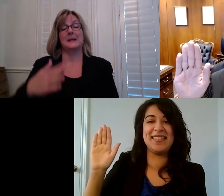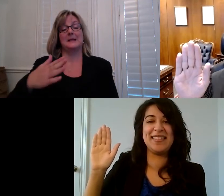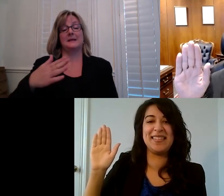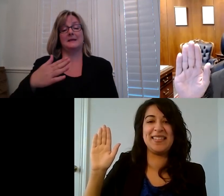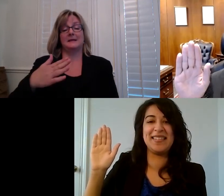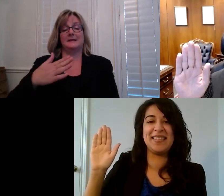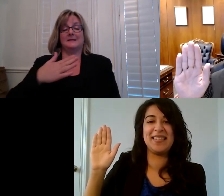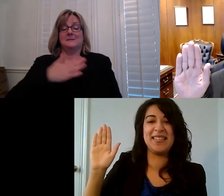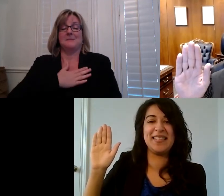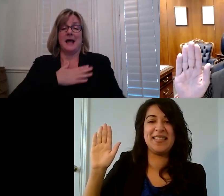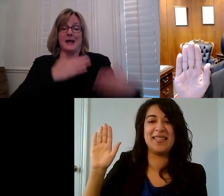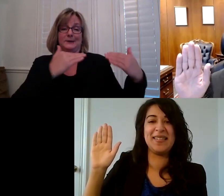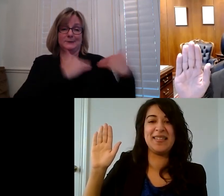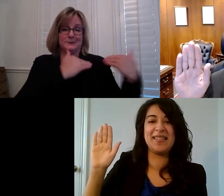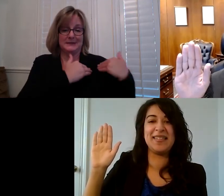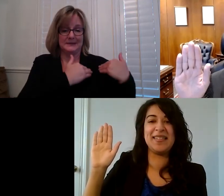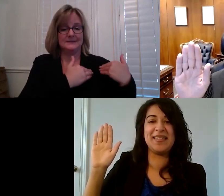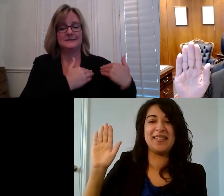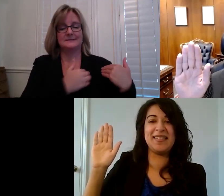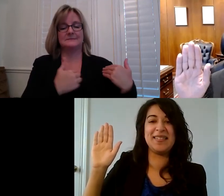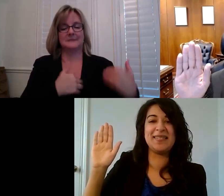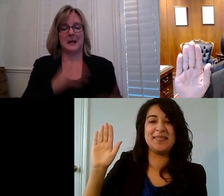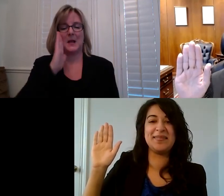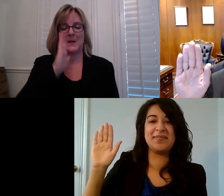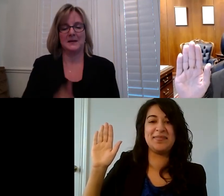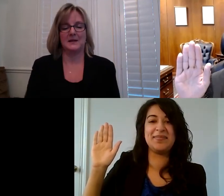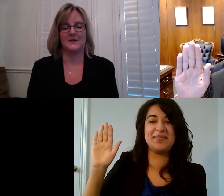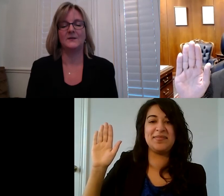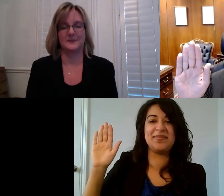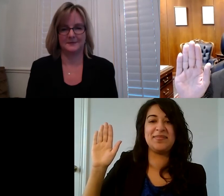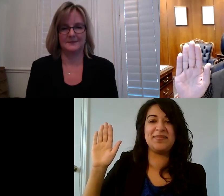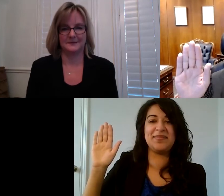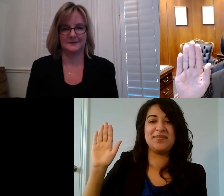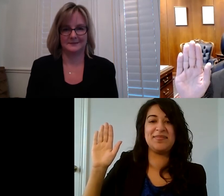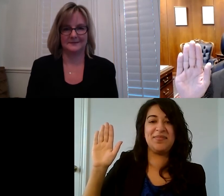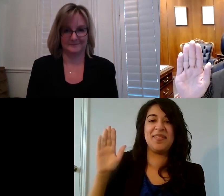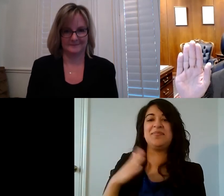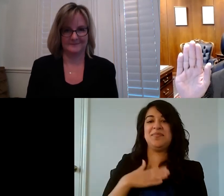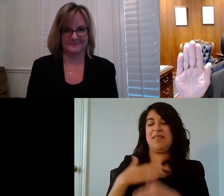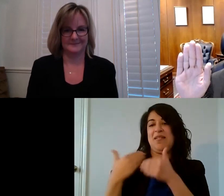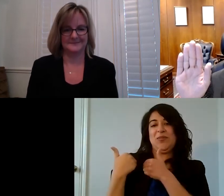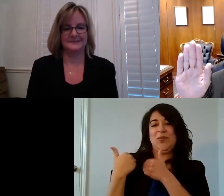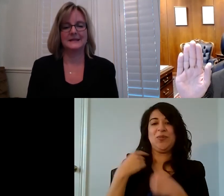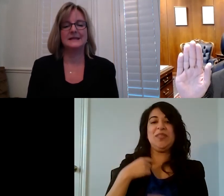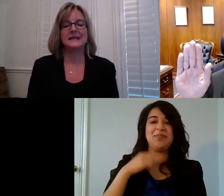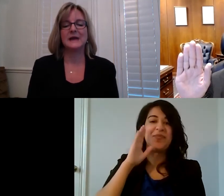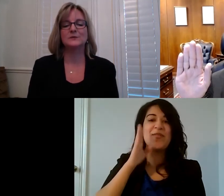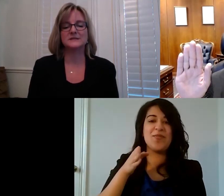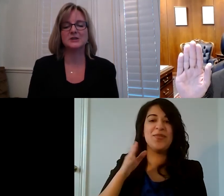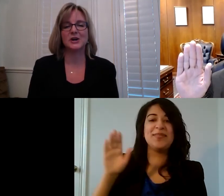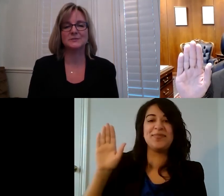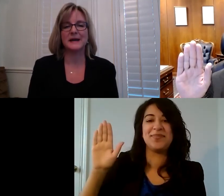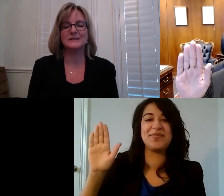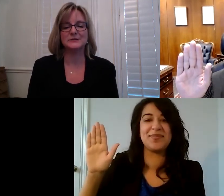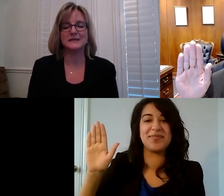I will